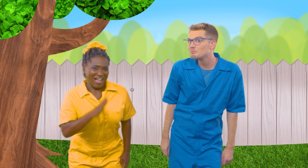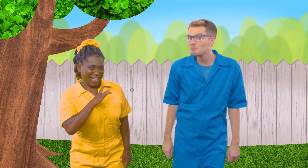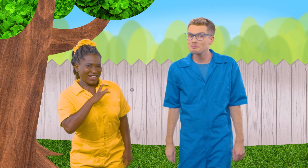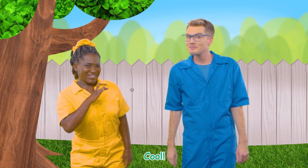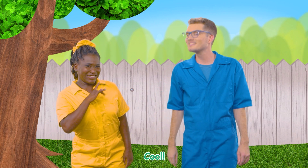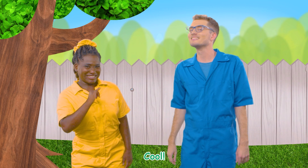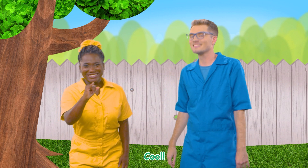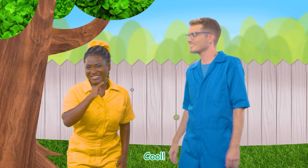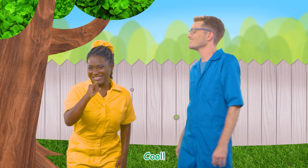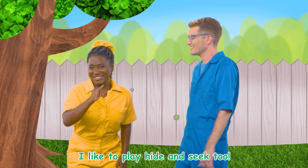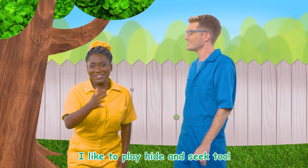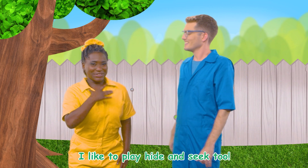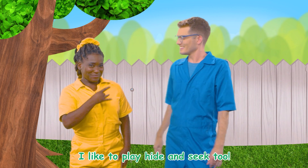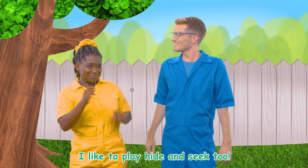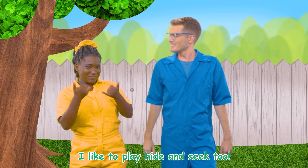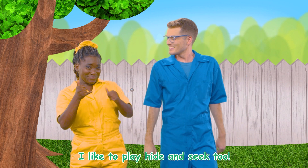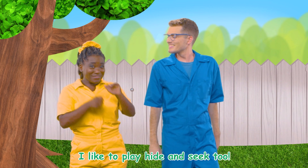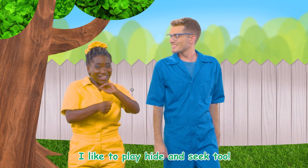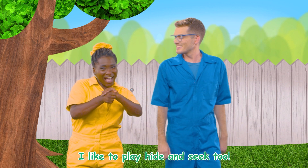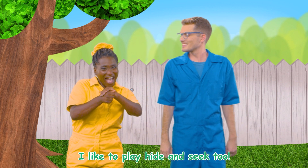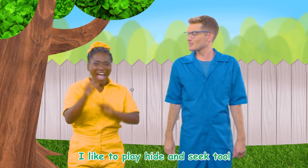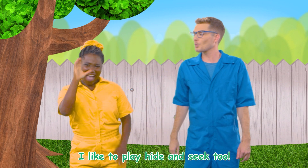Cool I like to play hide-and-seek too